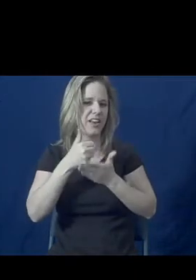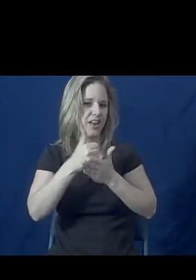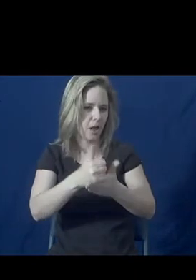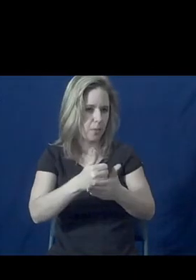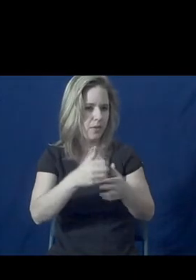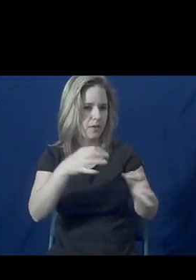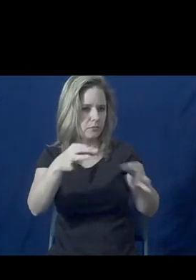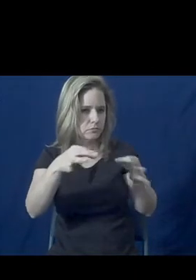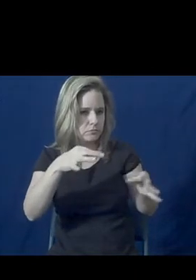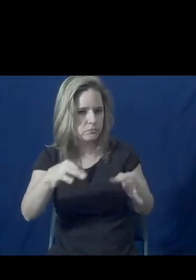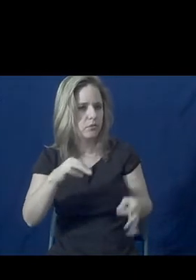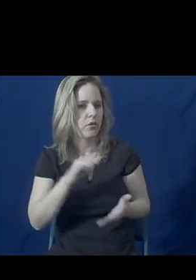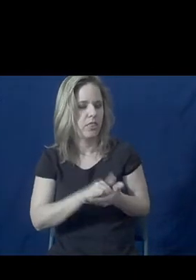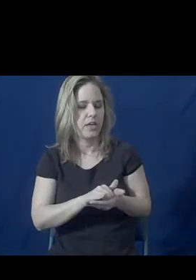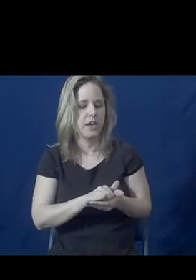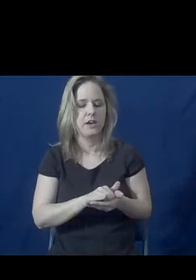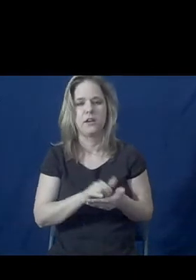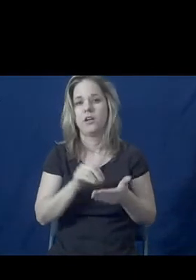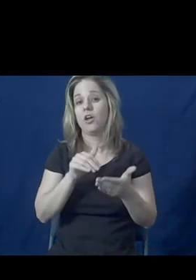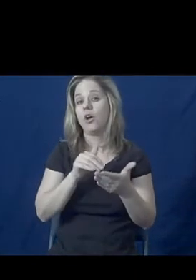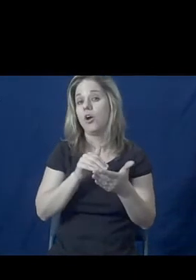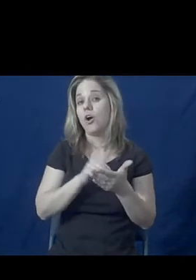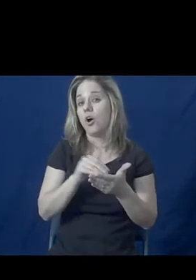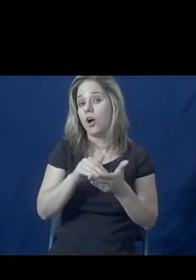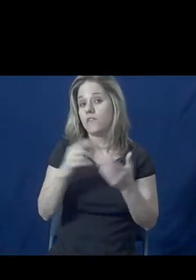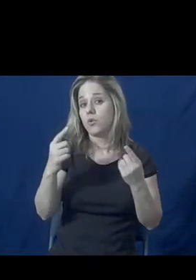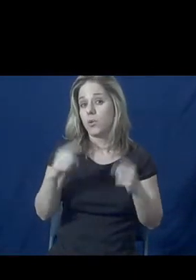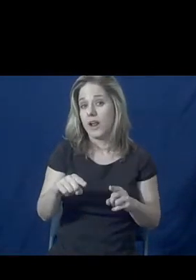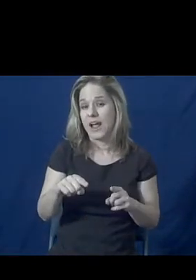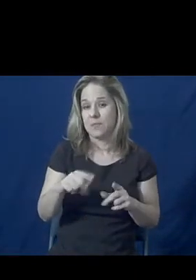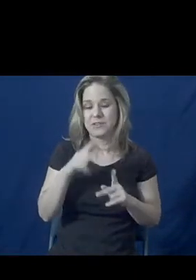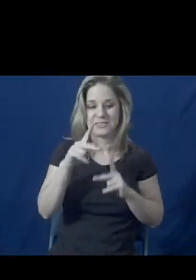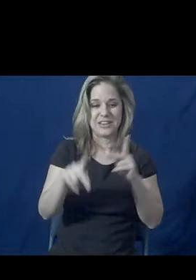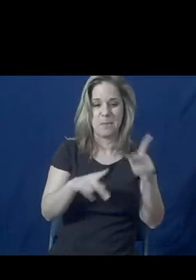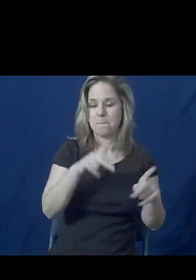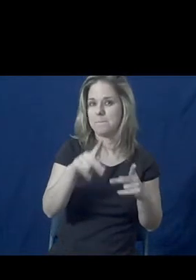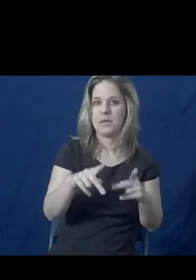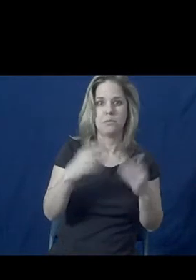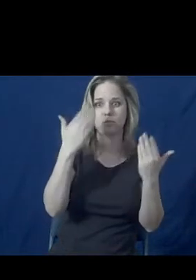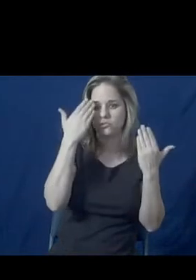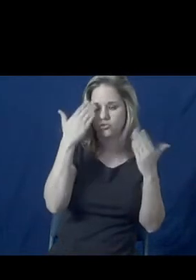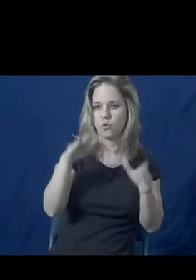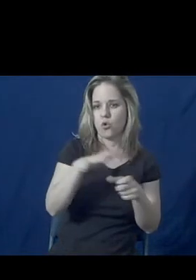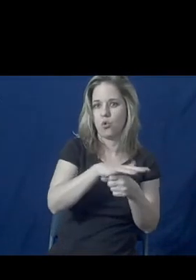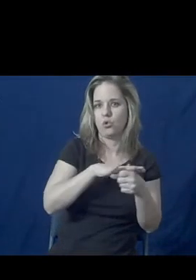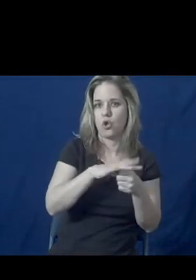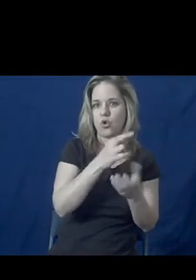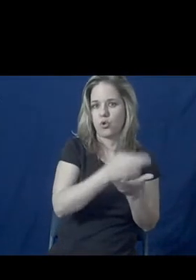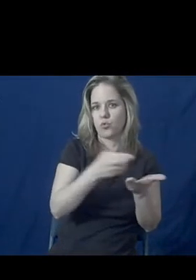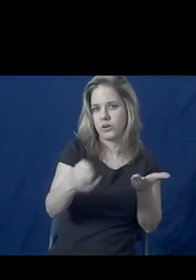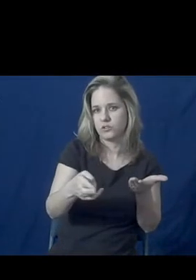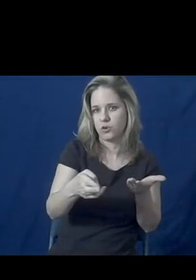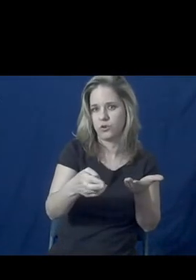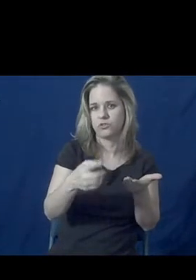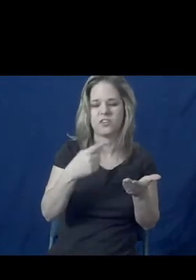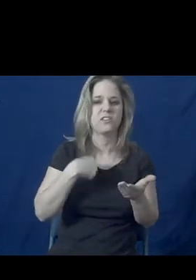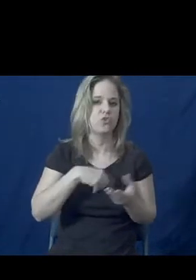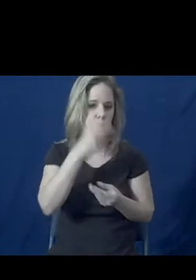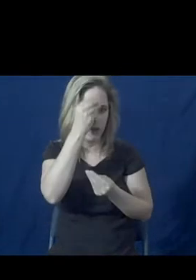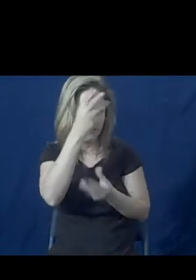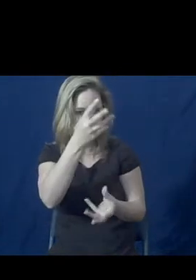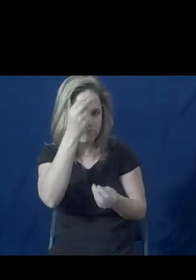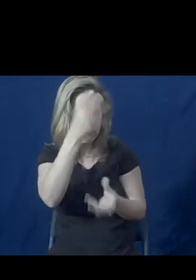I will acknowledge that many times we are trying to connect people to resources that probably might be very close and they just aren't